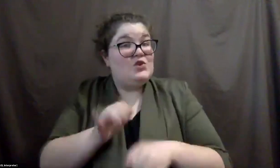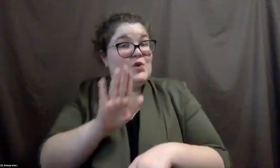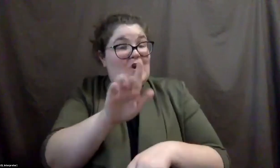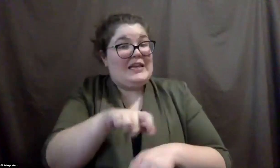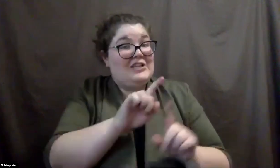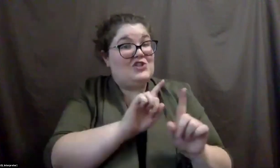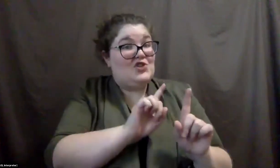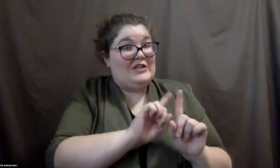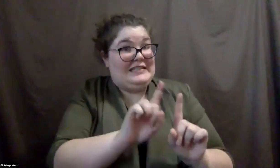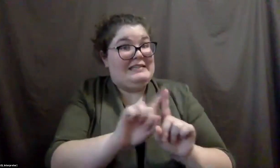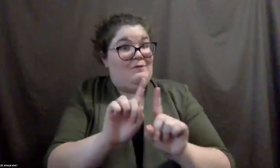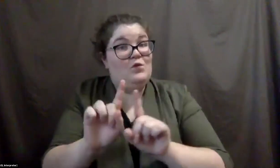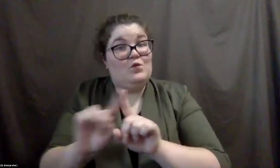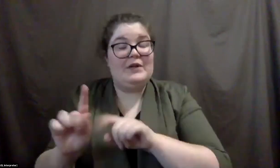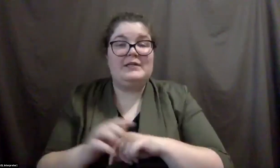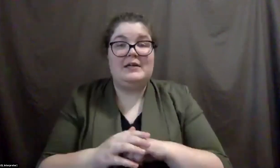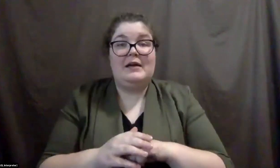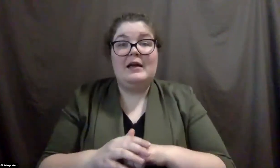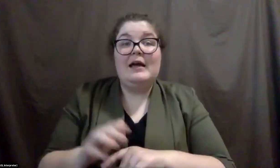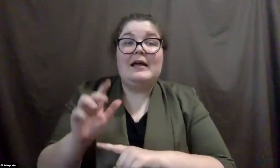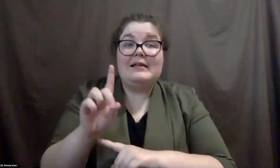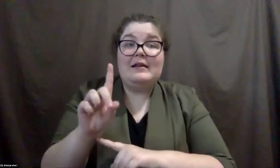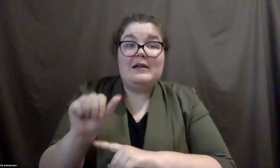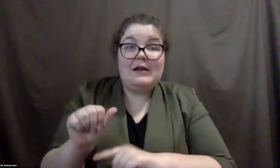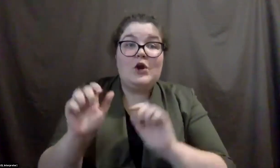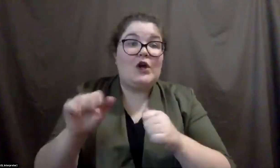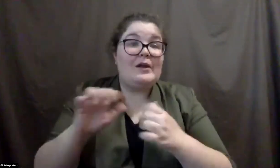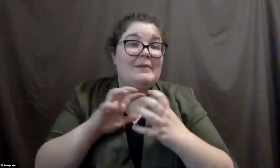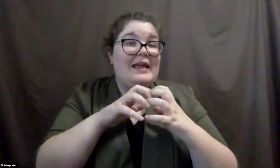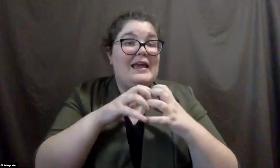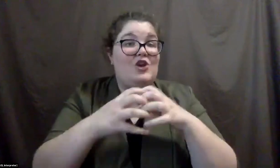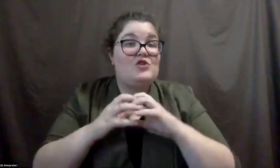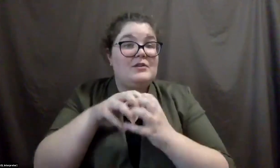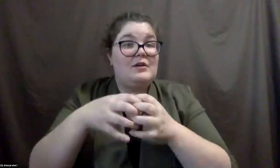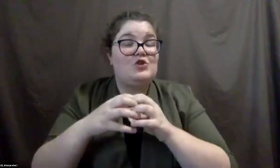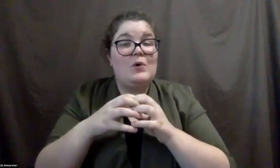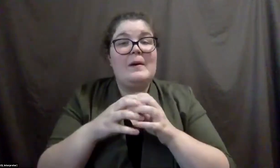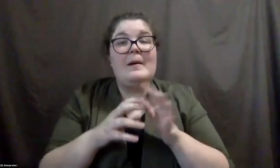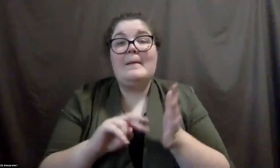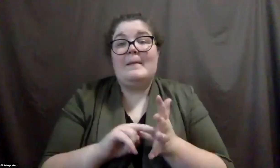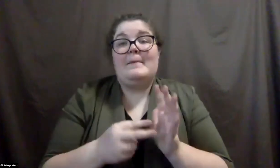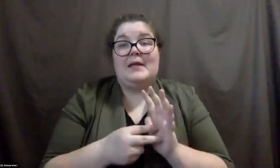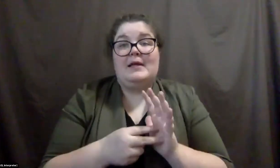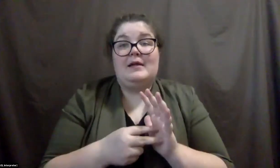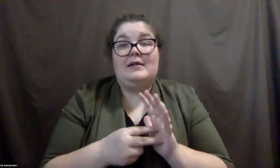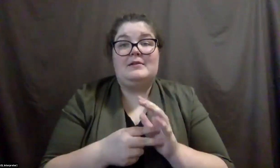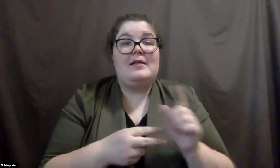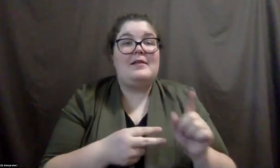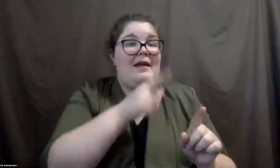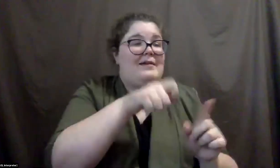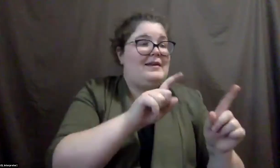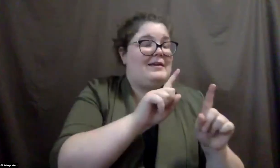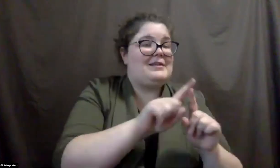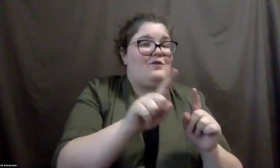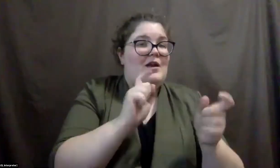And because the disability can be intersectional, they might need, you know, a different accommodation than the person